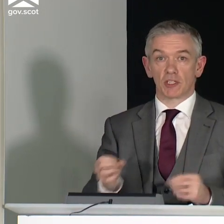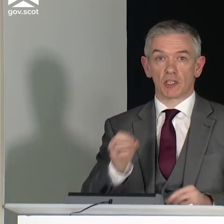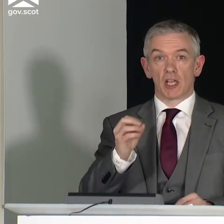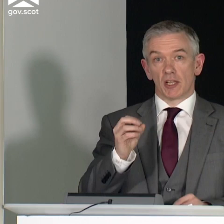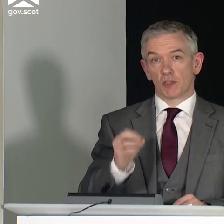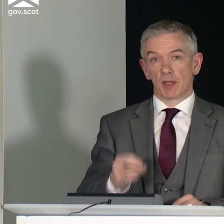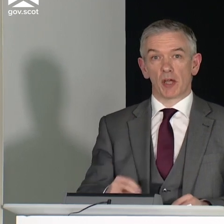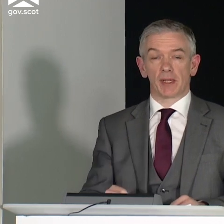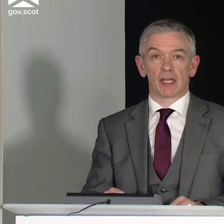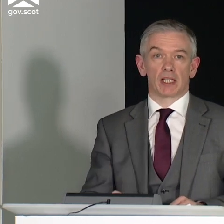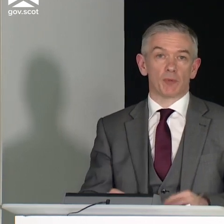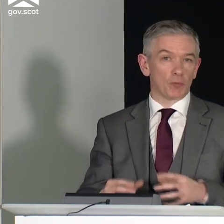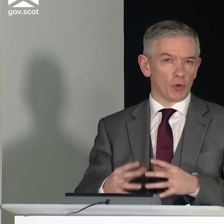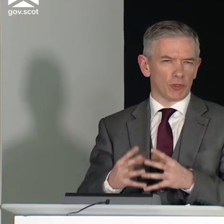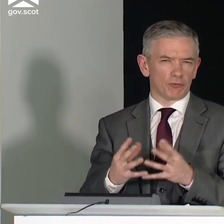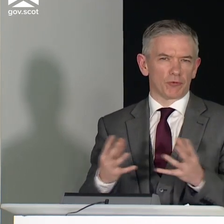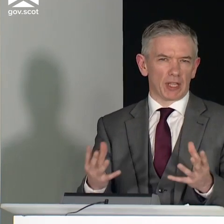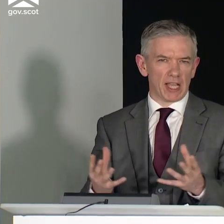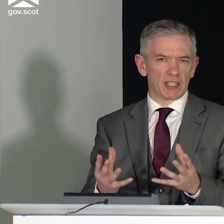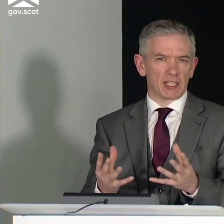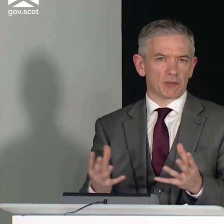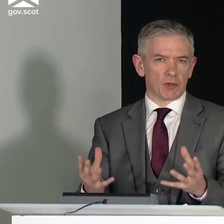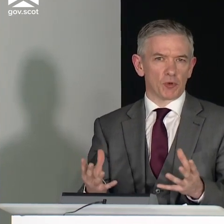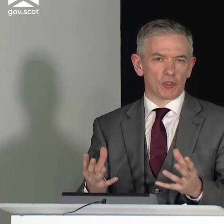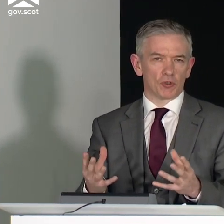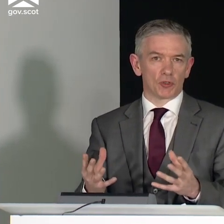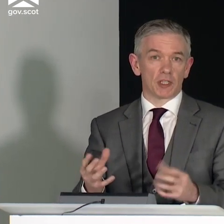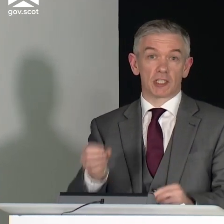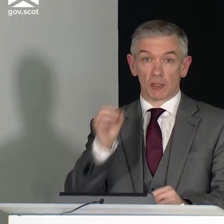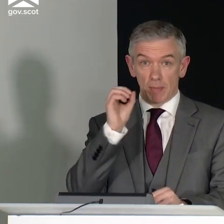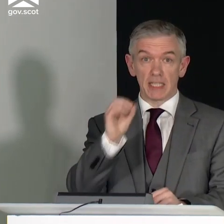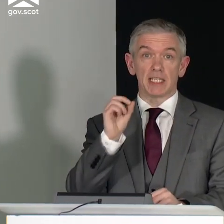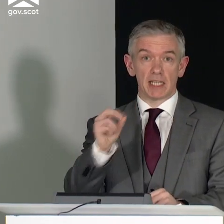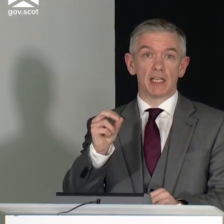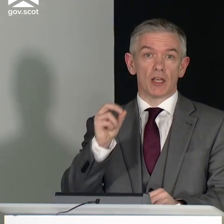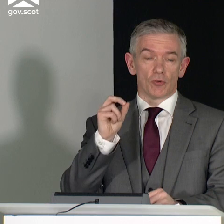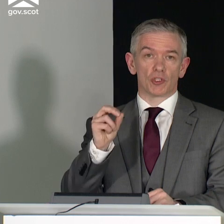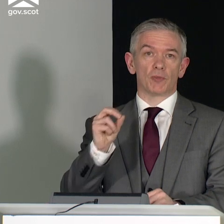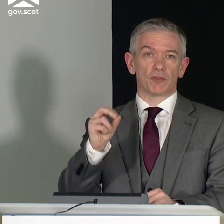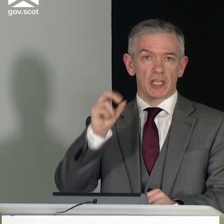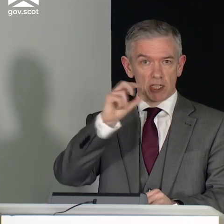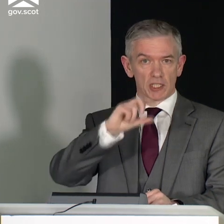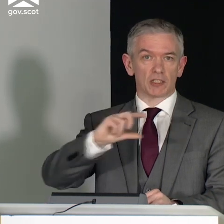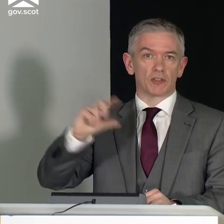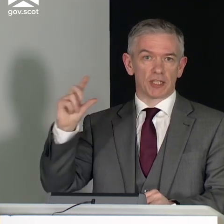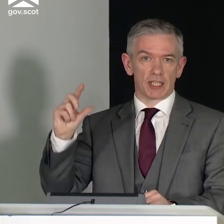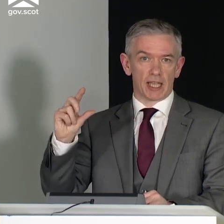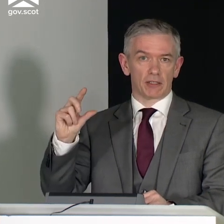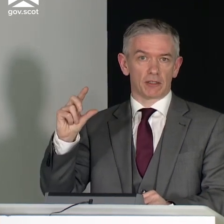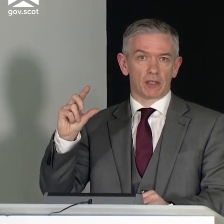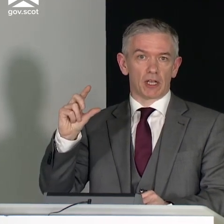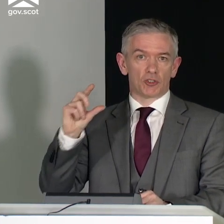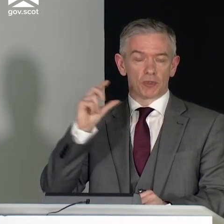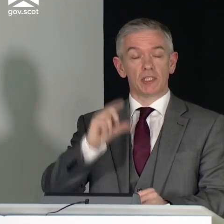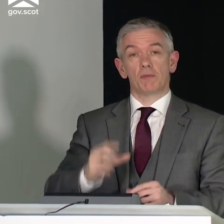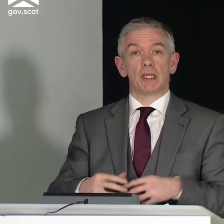our daily business, just becoming a little bit more relaxed in terms of our approach to social distancing may see those number of cases start to rise again.